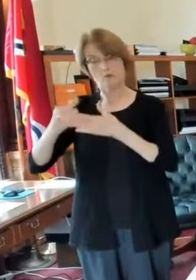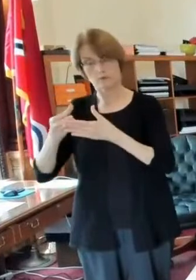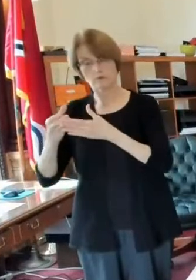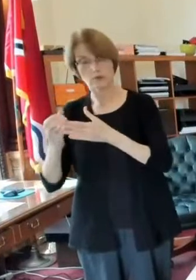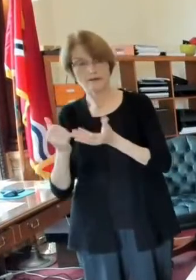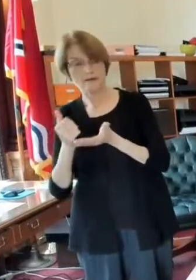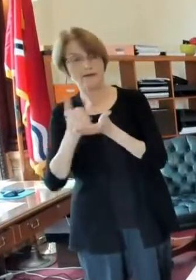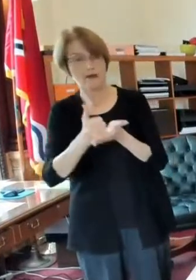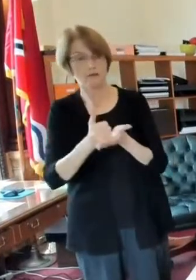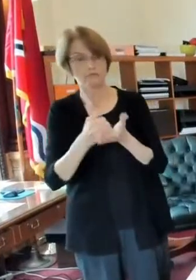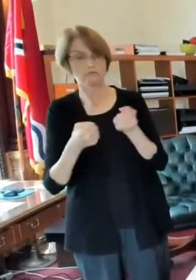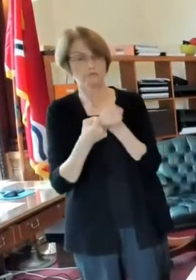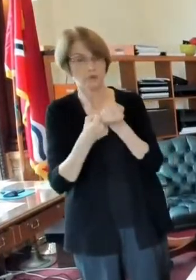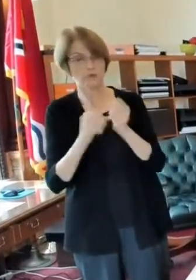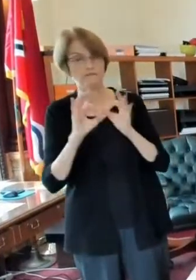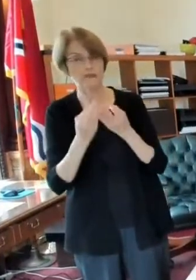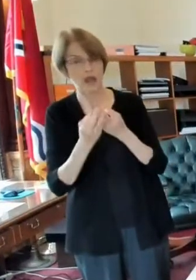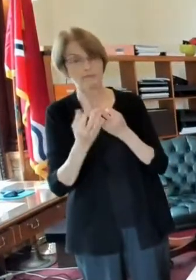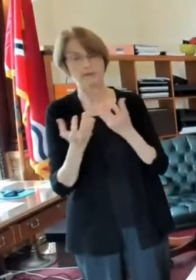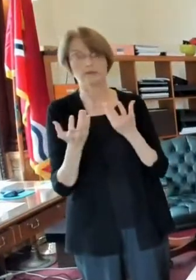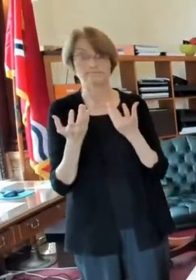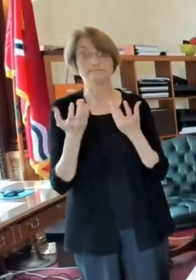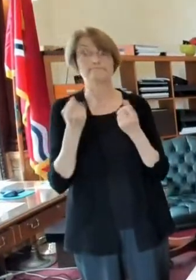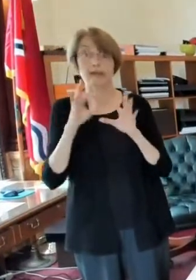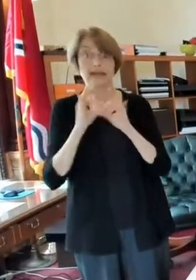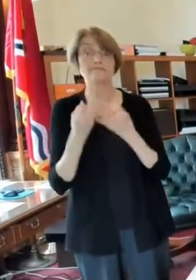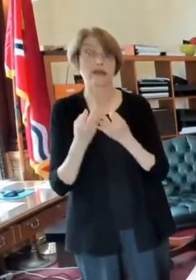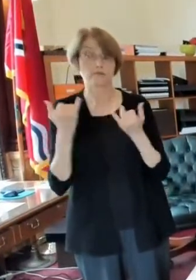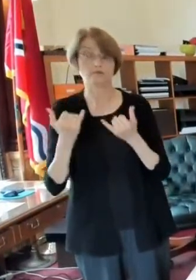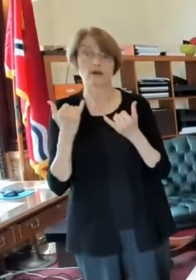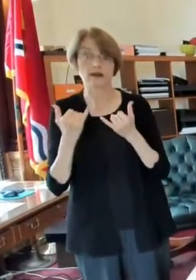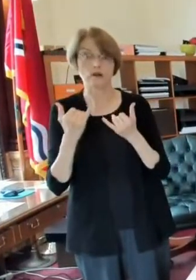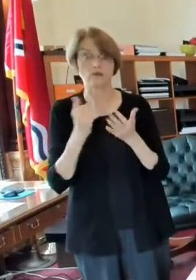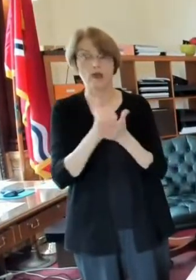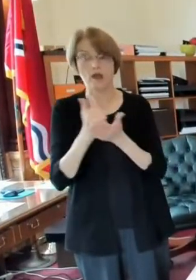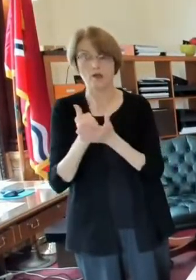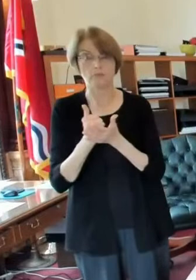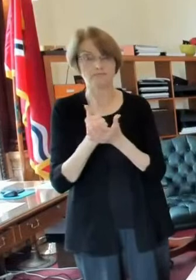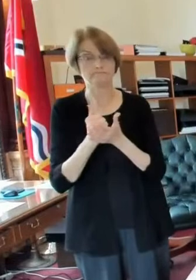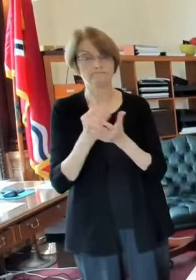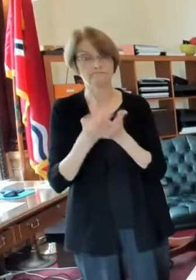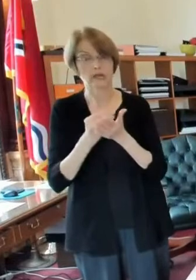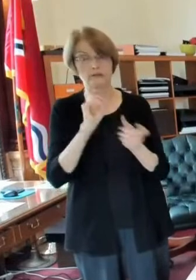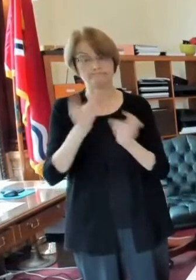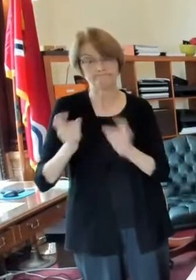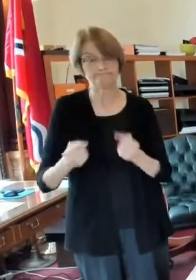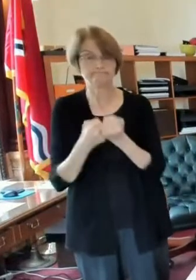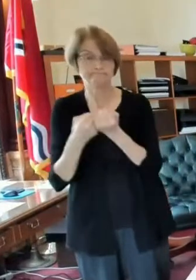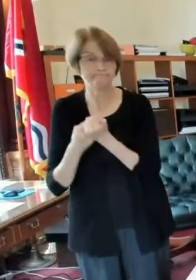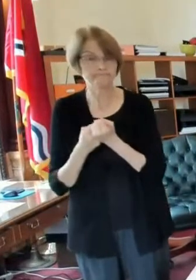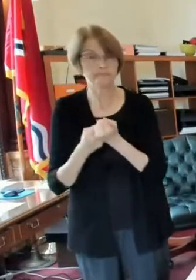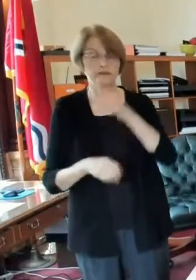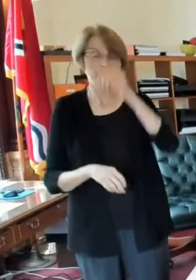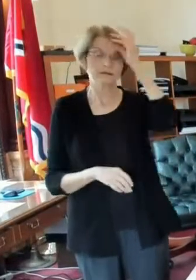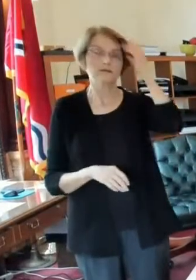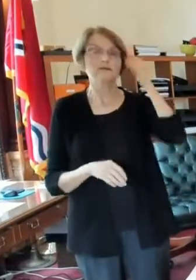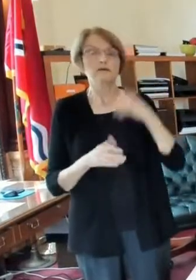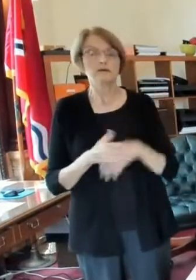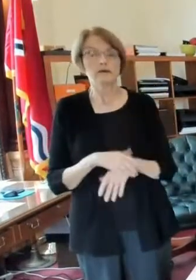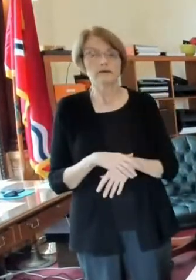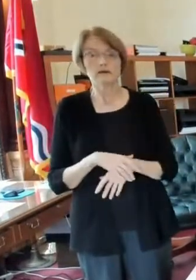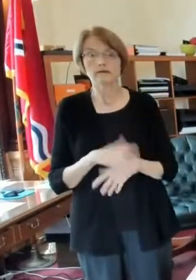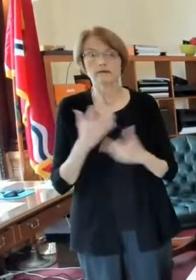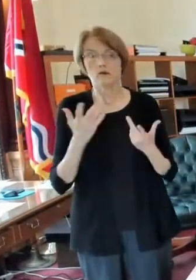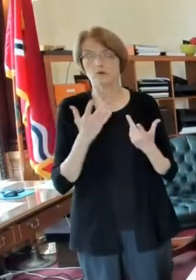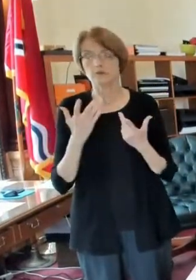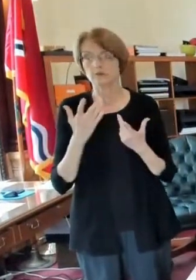continue to help the family they're helping many families right now so for those of you that are saying to yourself oh